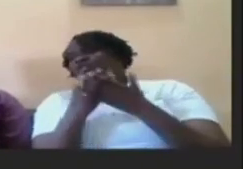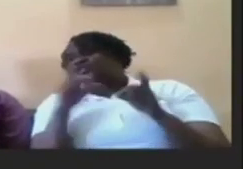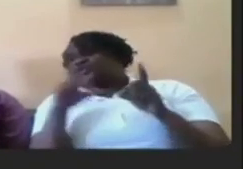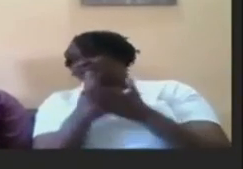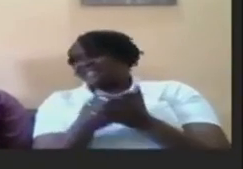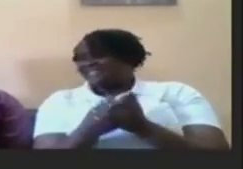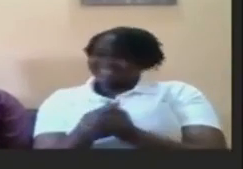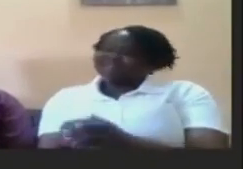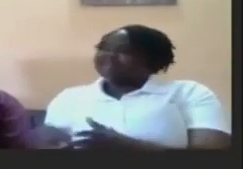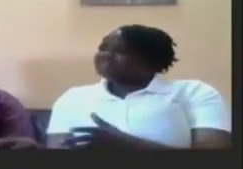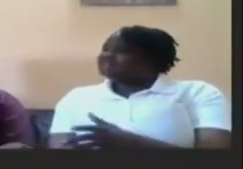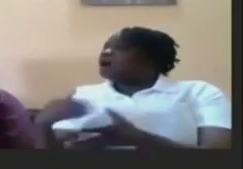we contact you